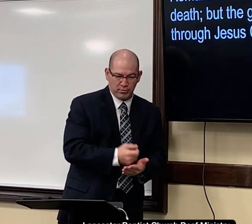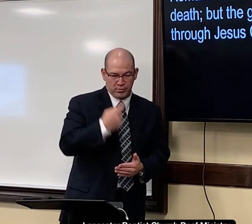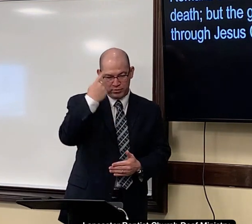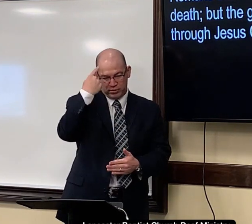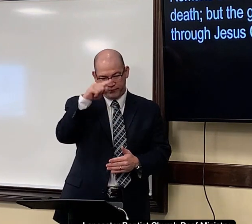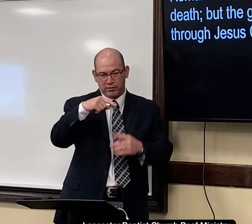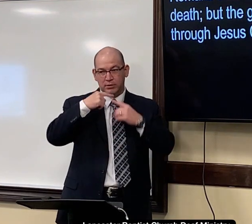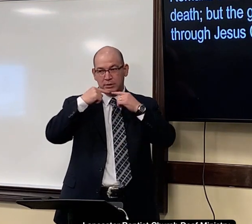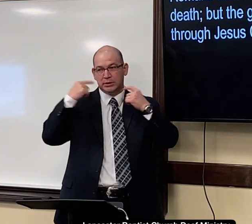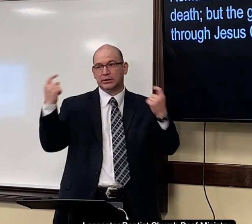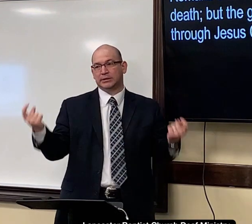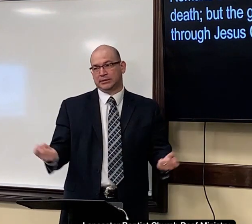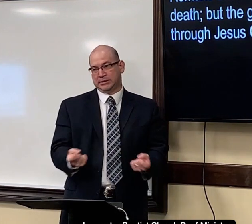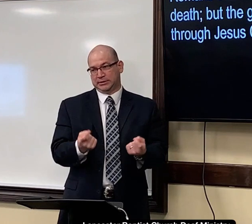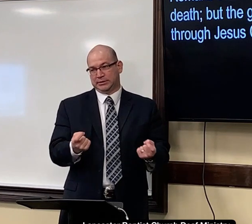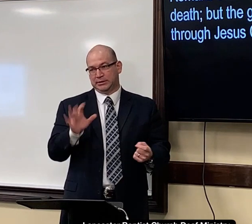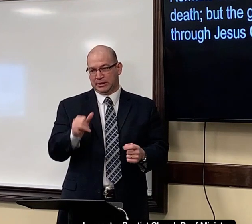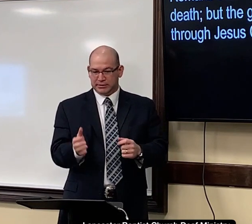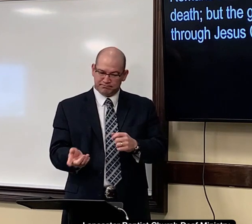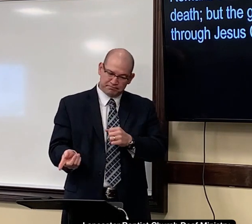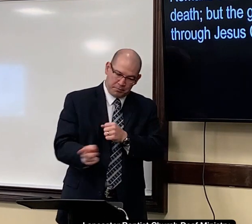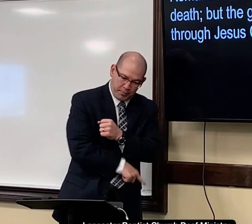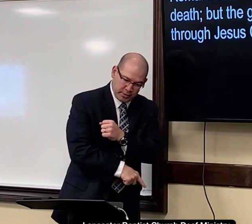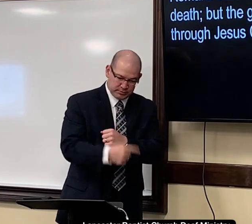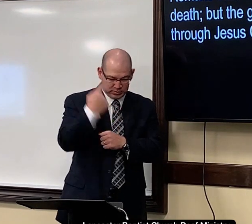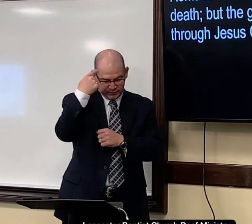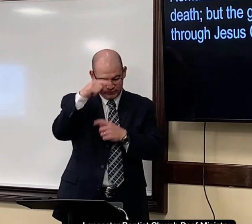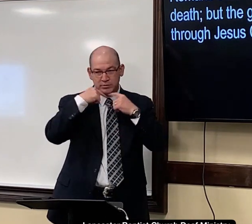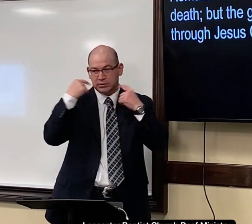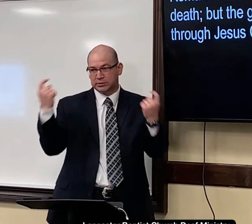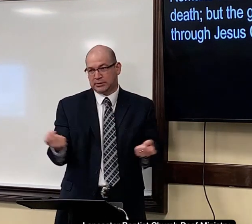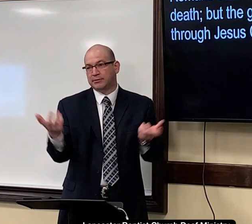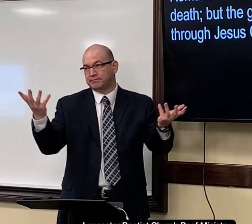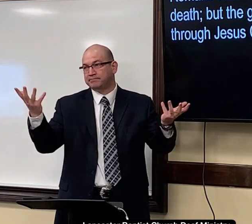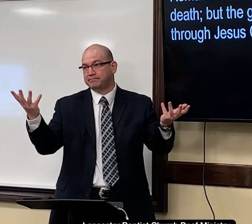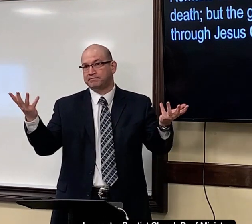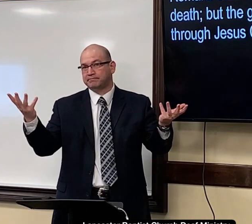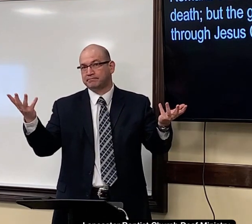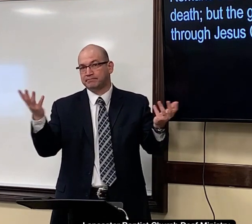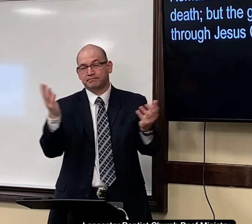That is the wages for our sin. That is the punishment for our sin.